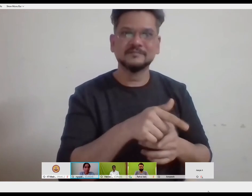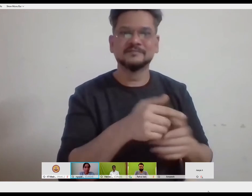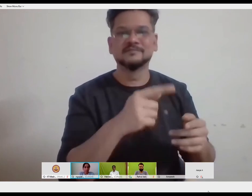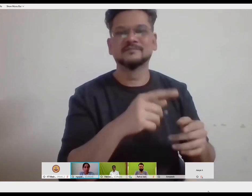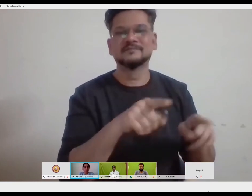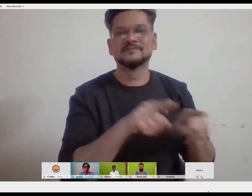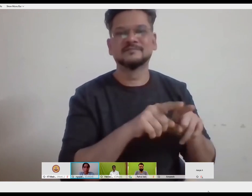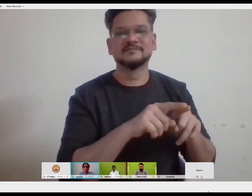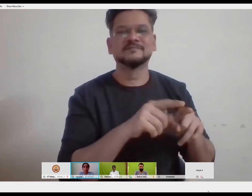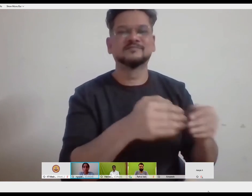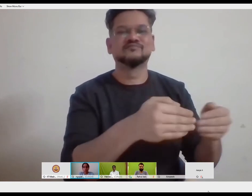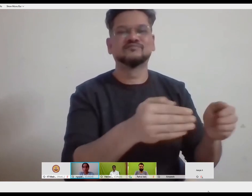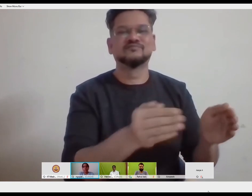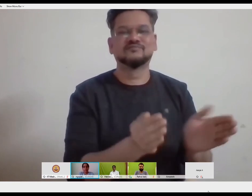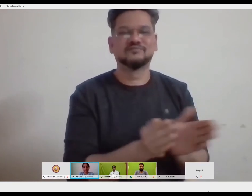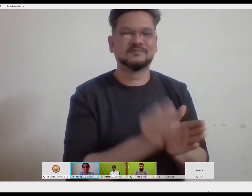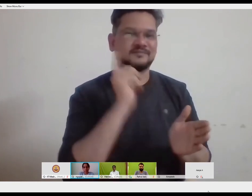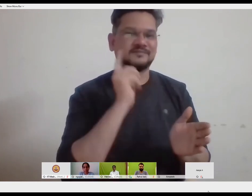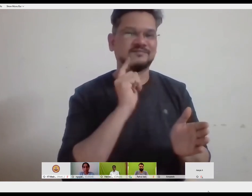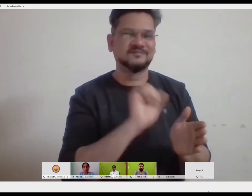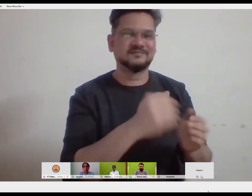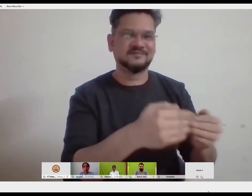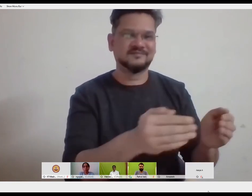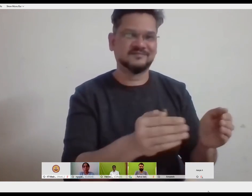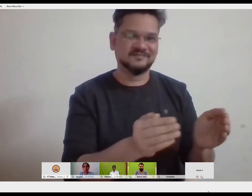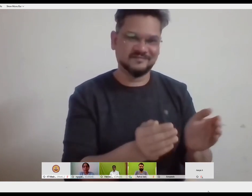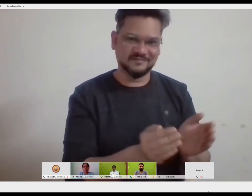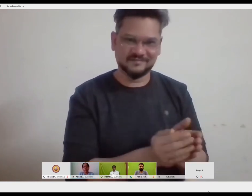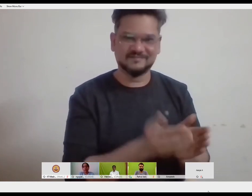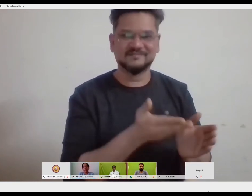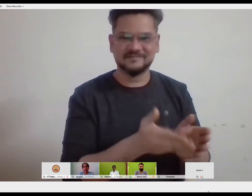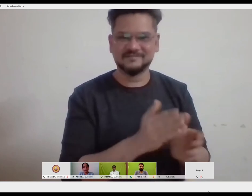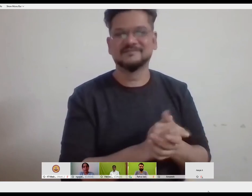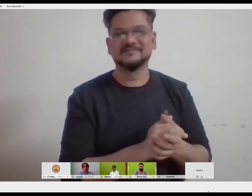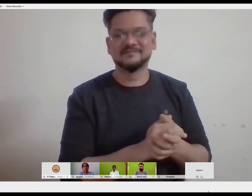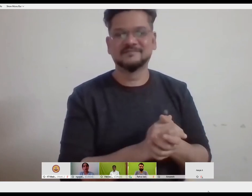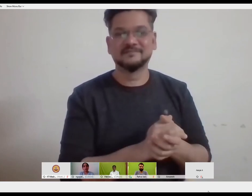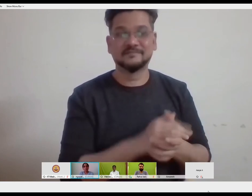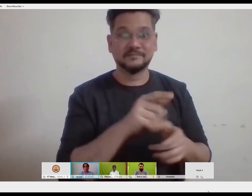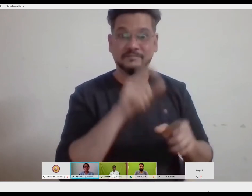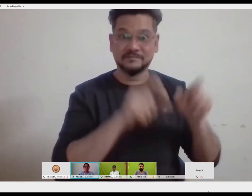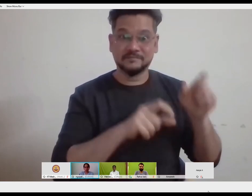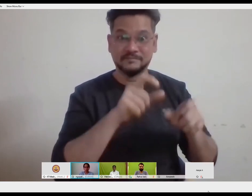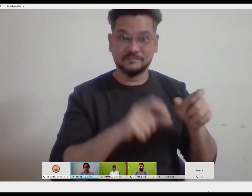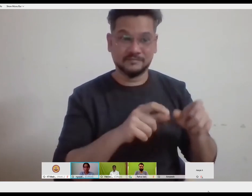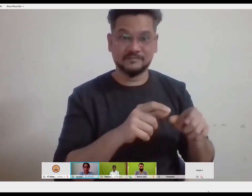So people who are using sign language form part of the deaf community,